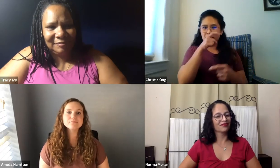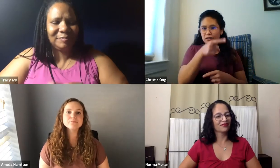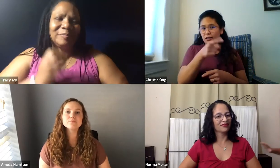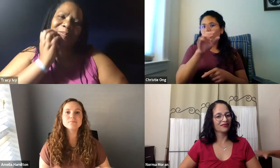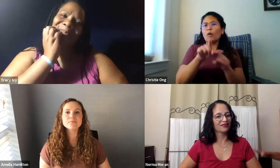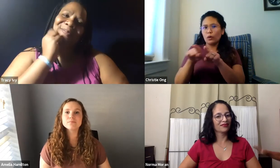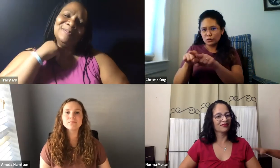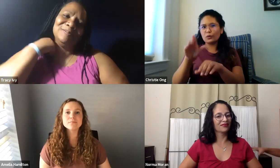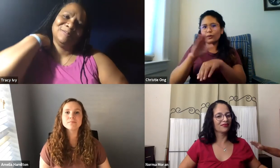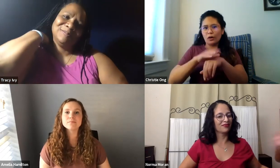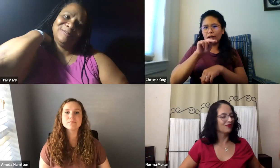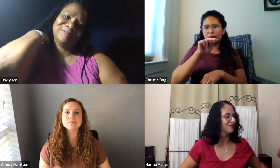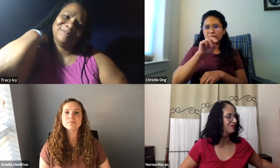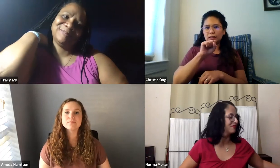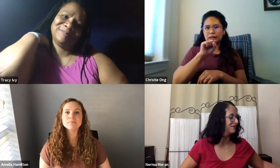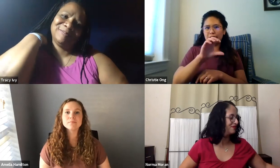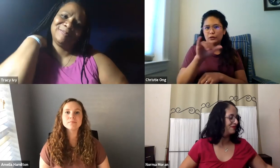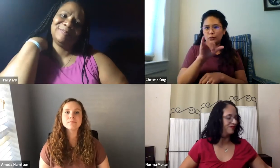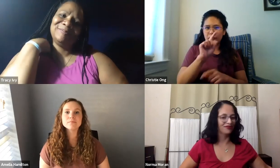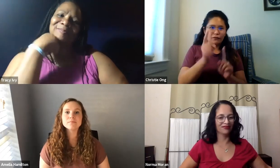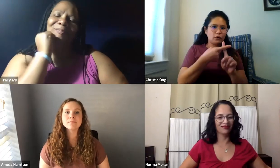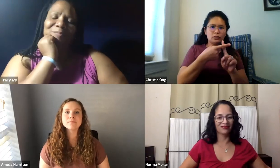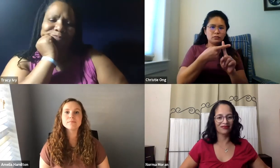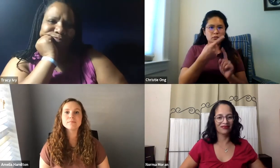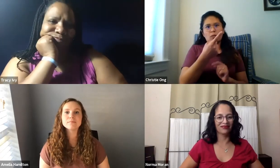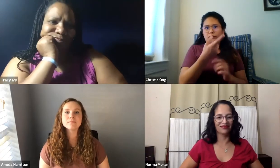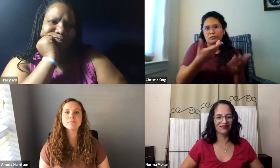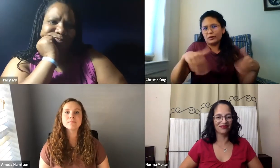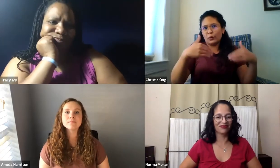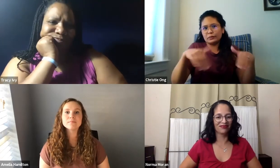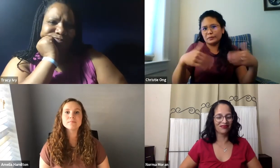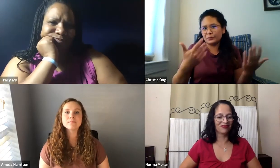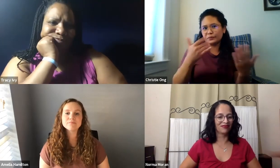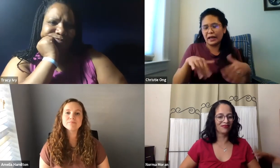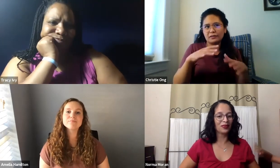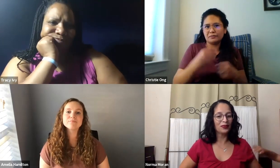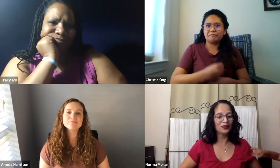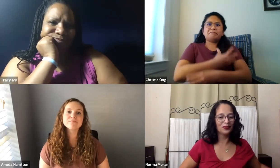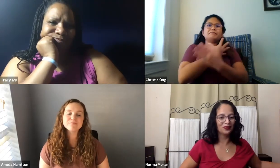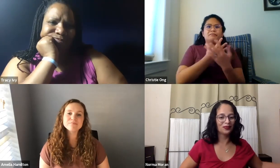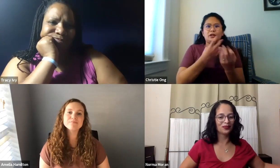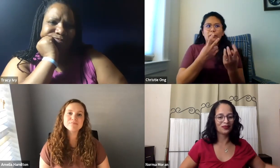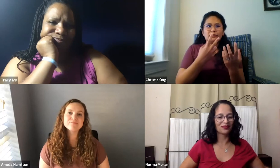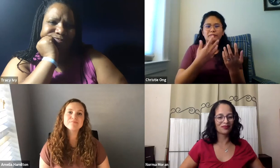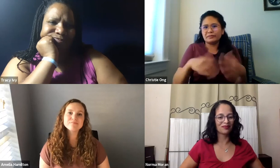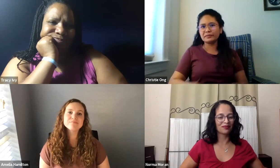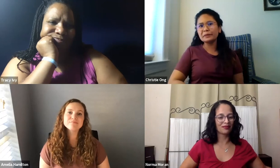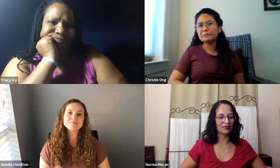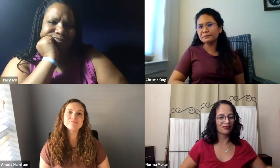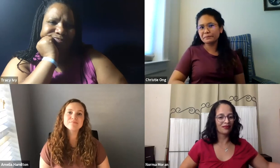points of meeting someone and not knowing where you might see them again. So I think really NSC was where I